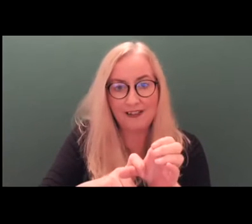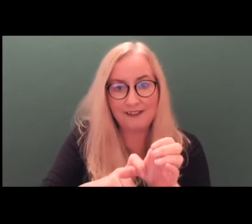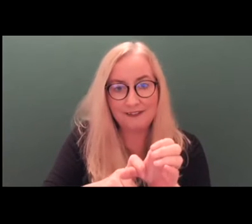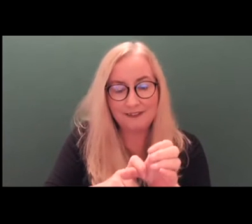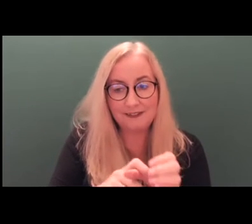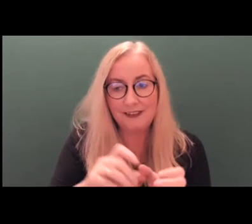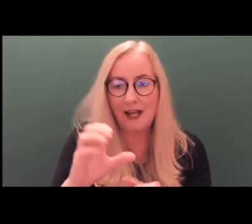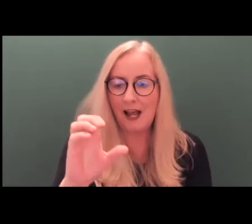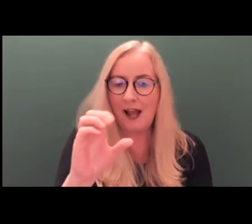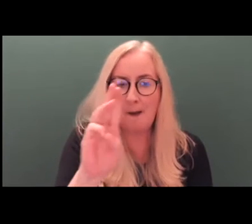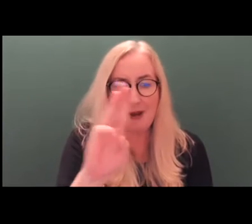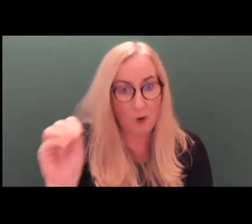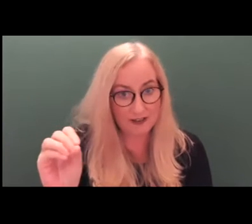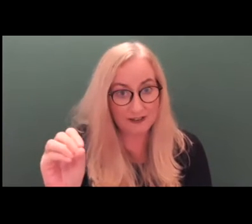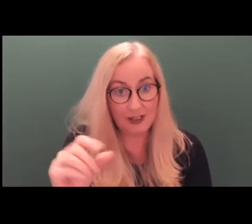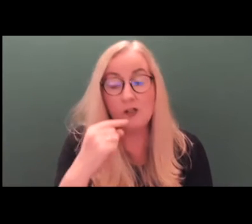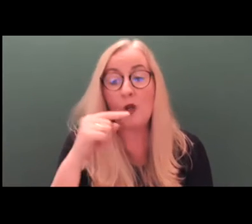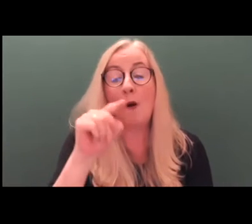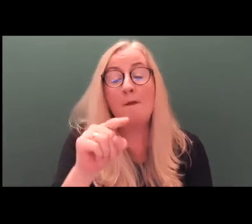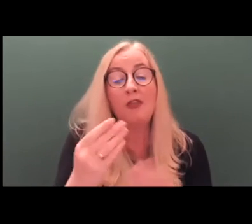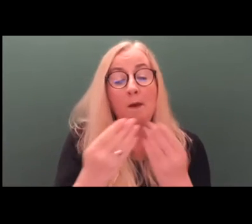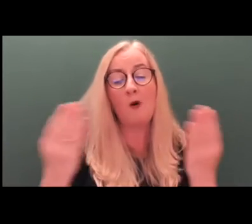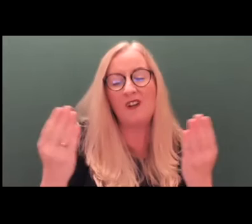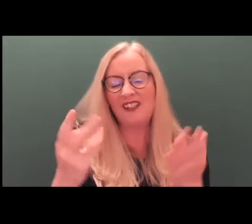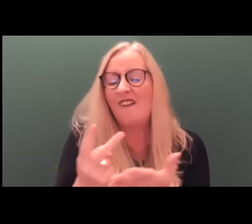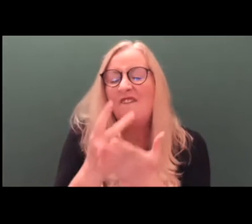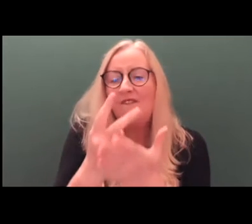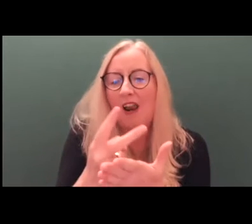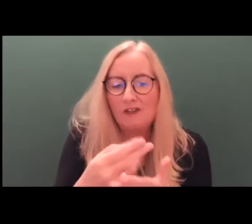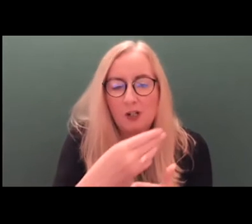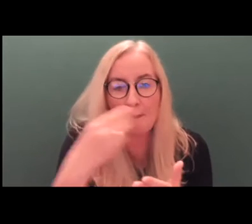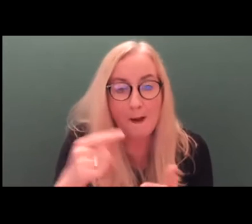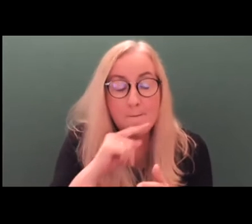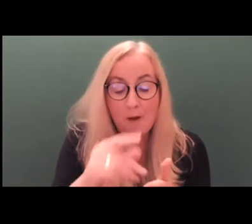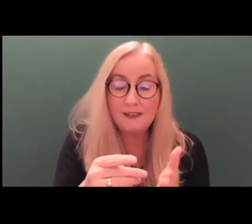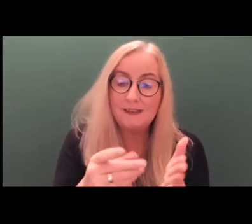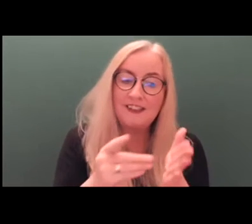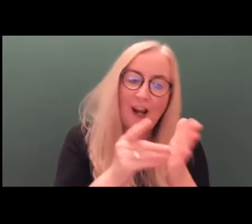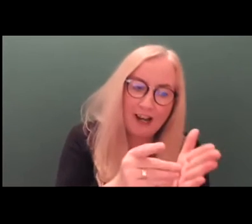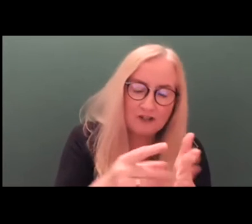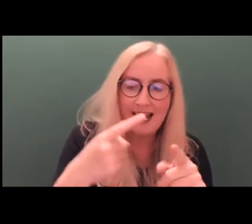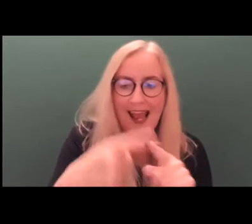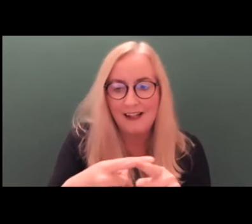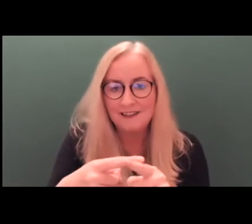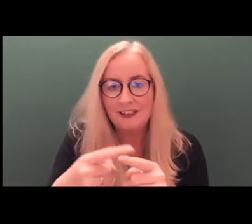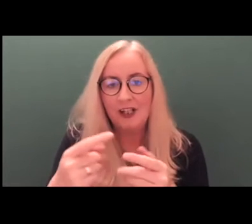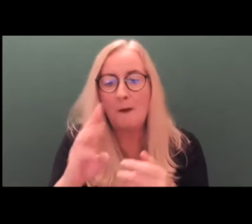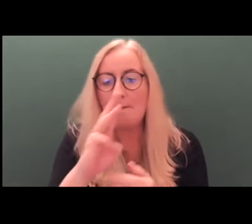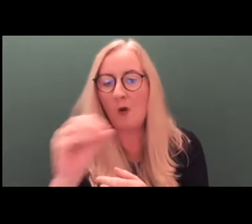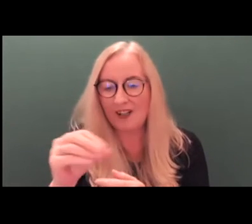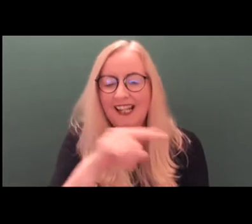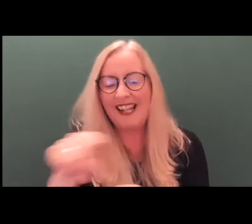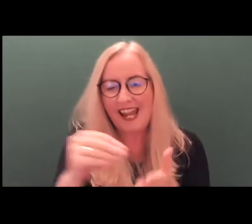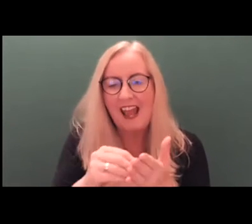Being a board member is a voluntary commitment, but the director and the personal ombudsman are paid with a monthly salary.